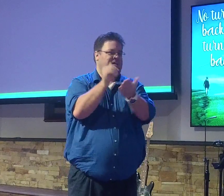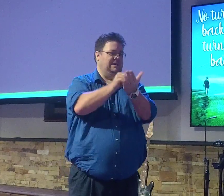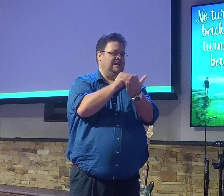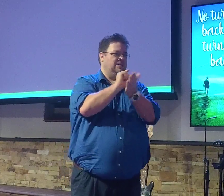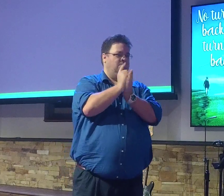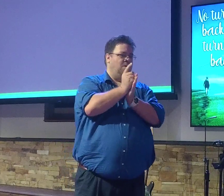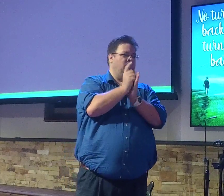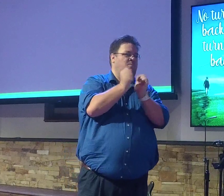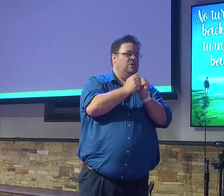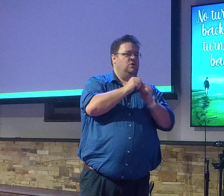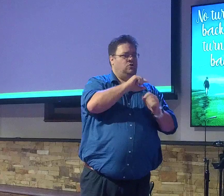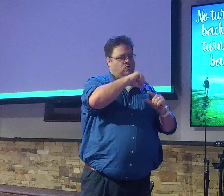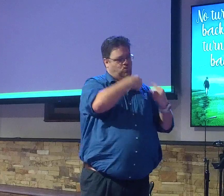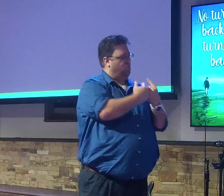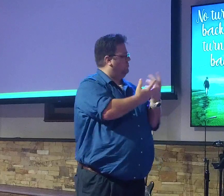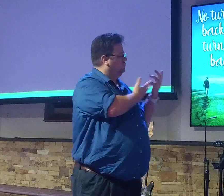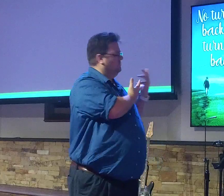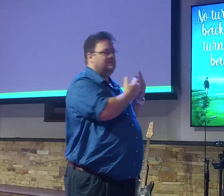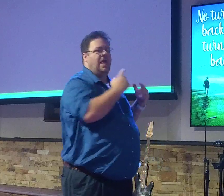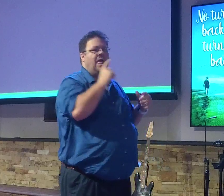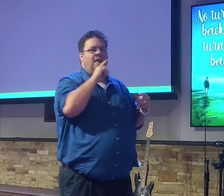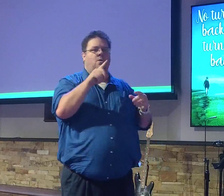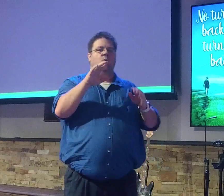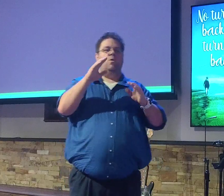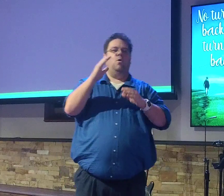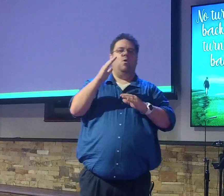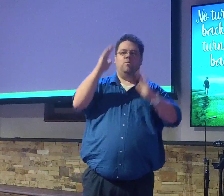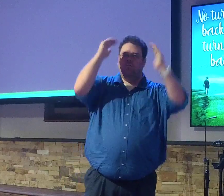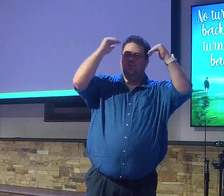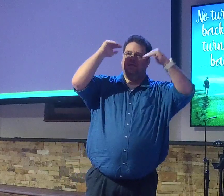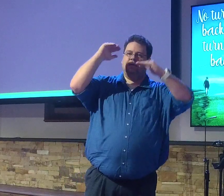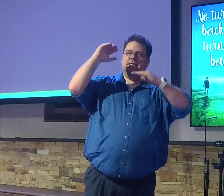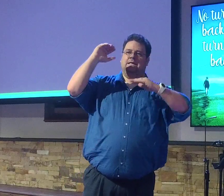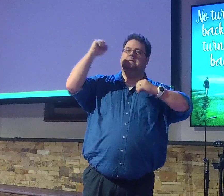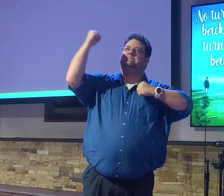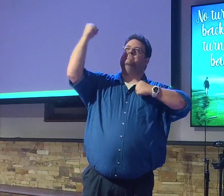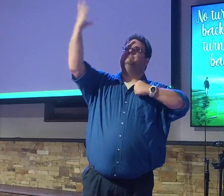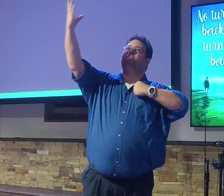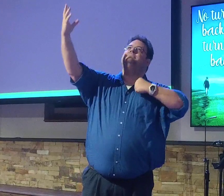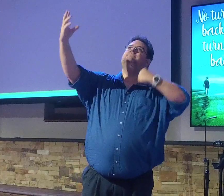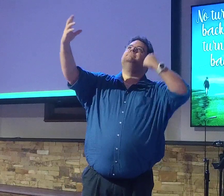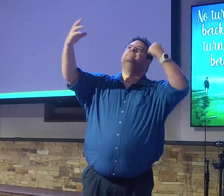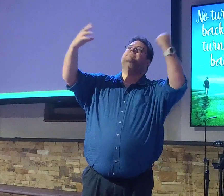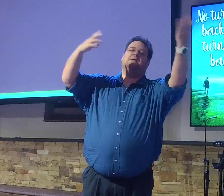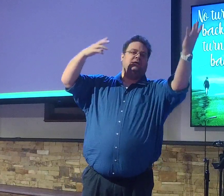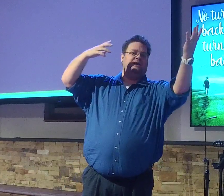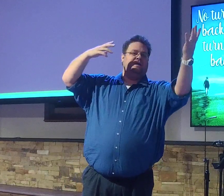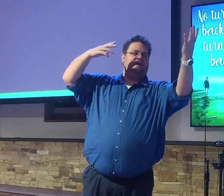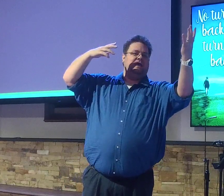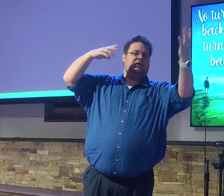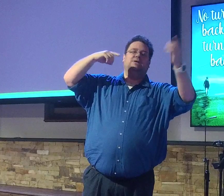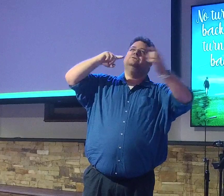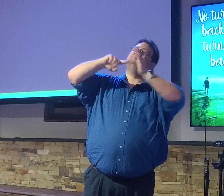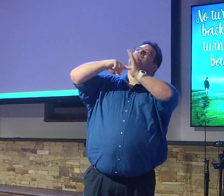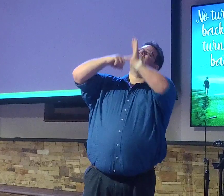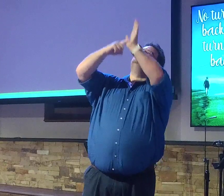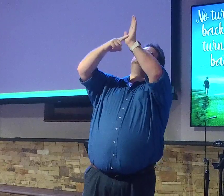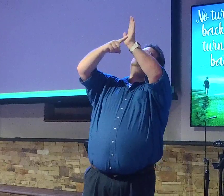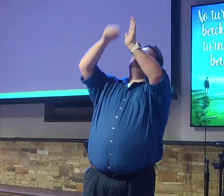the band. And we're going to kind of hopefully sing and express to God in song the commitments of what we've